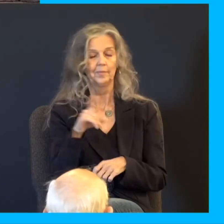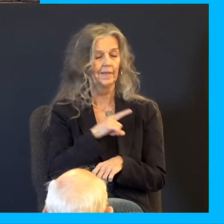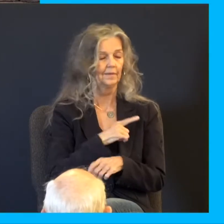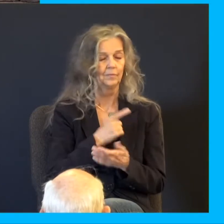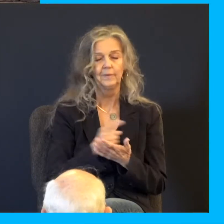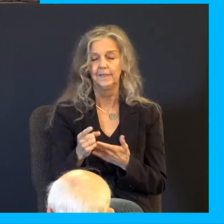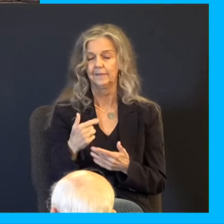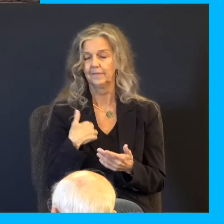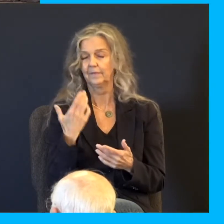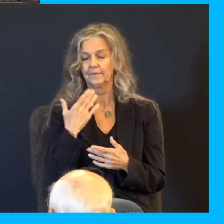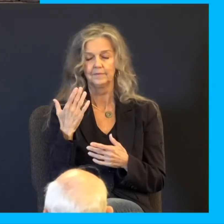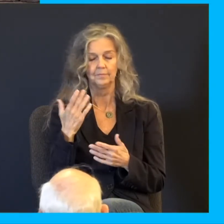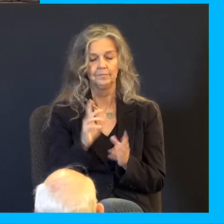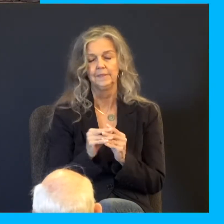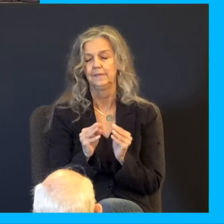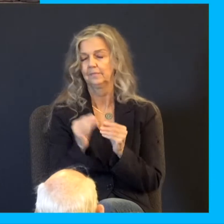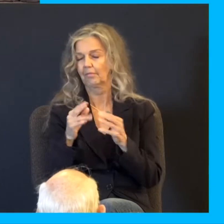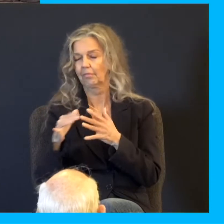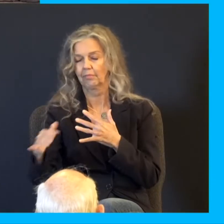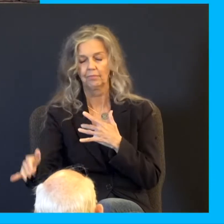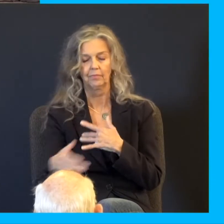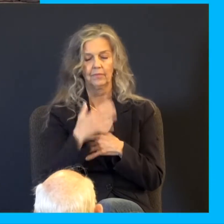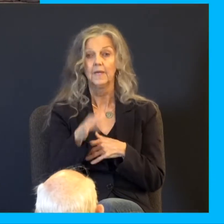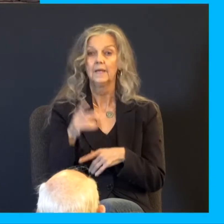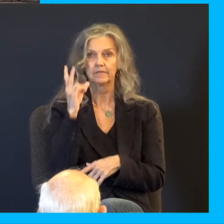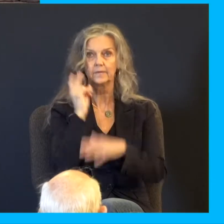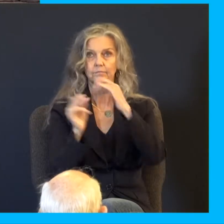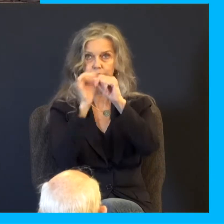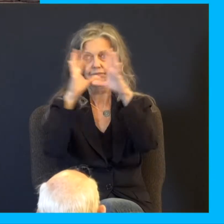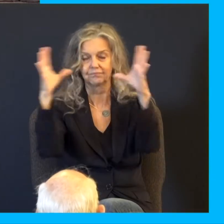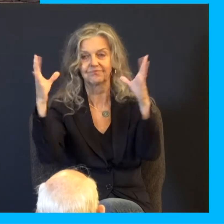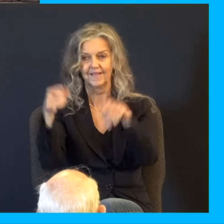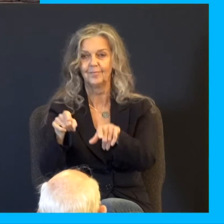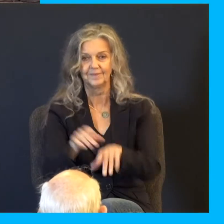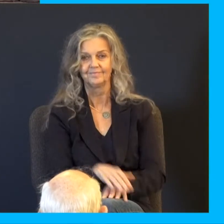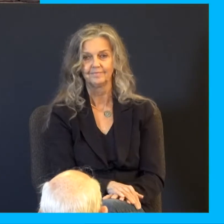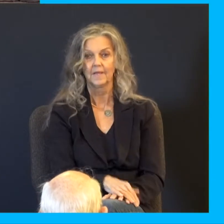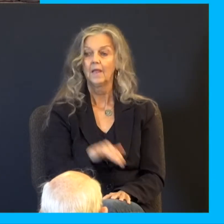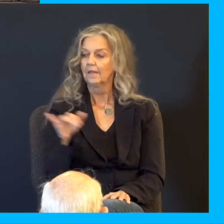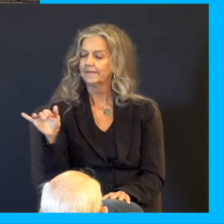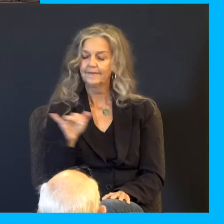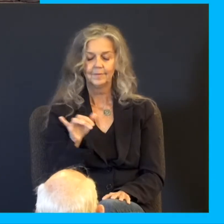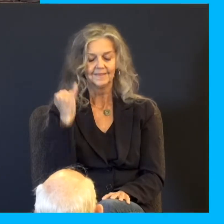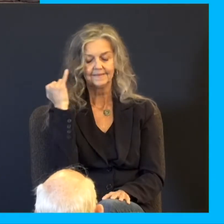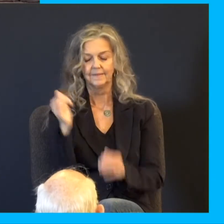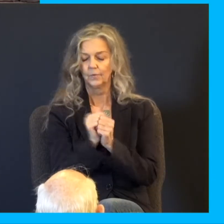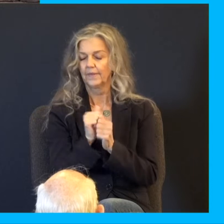not, looking at your coffee. But that's the idea of this cup, that he would use. Among the Egyptians, this is known that they would try to soothsay, or enchant,